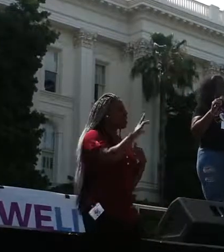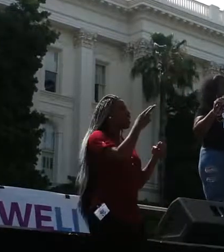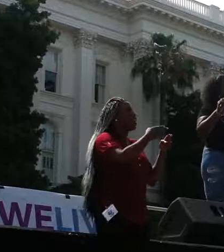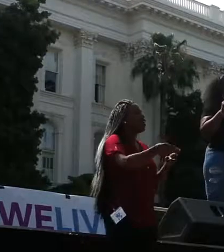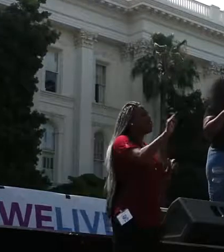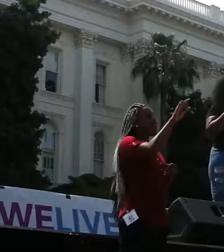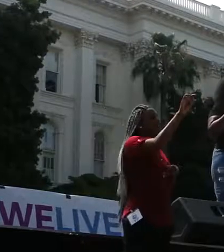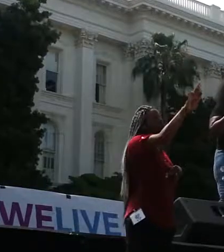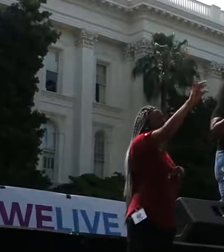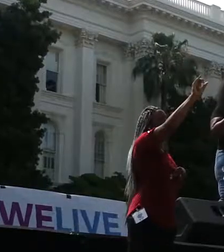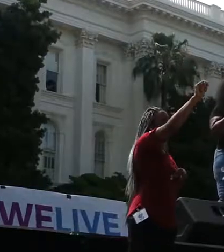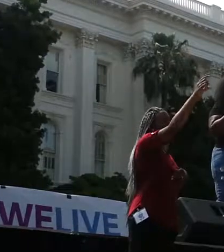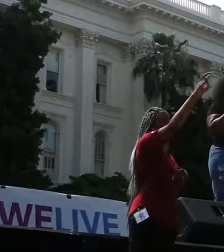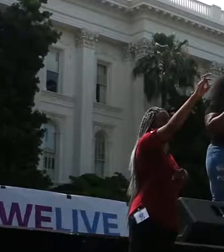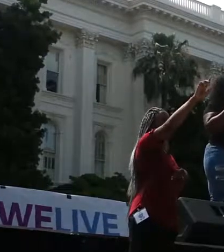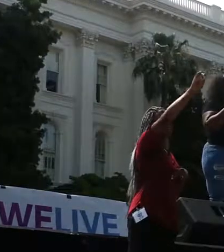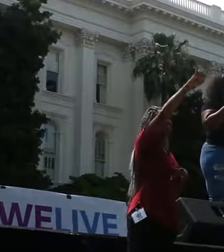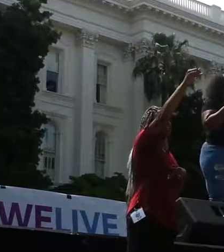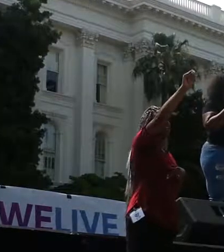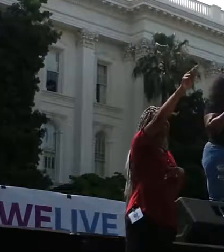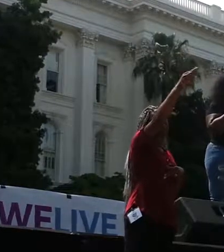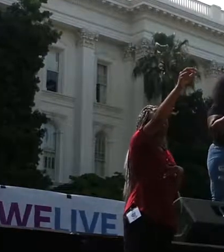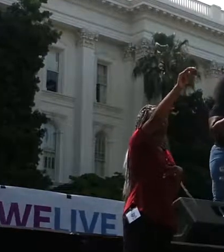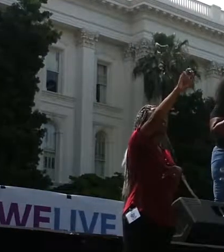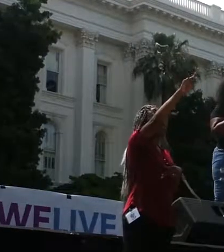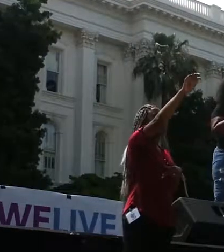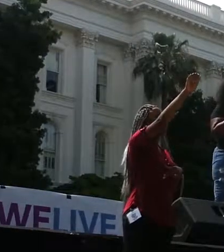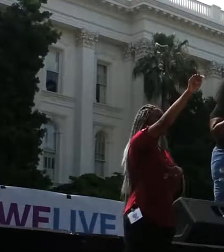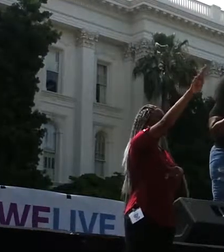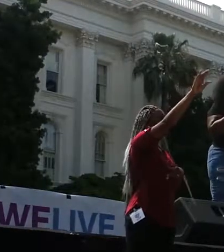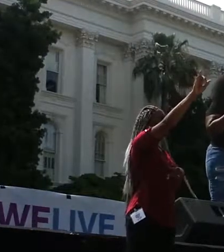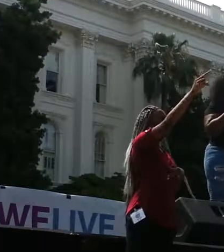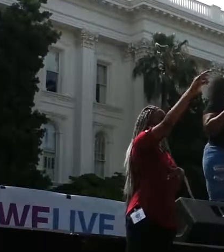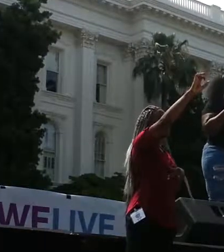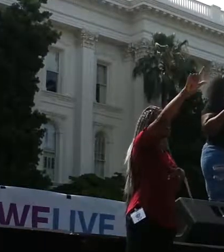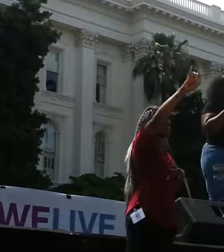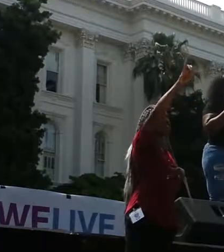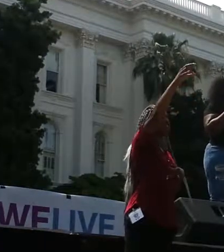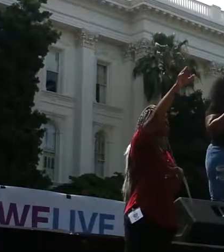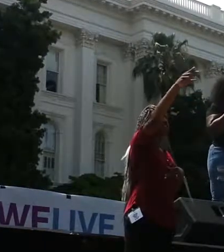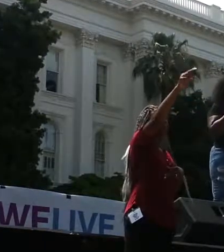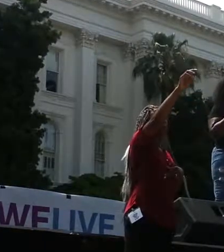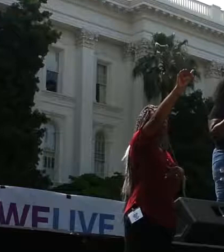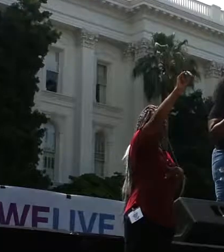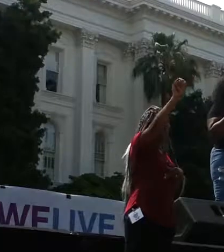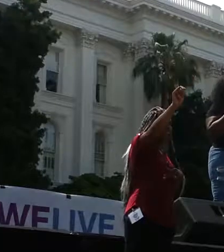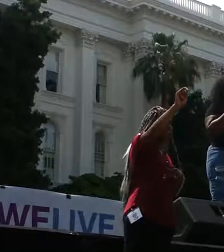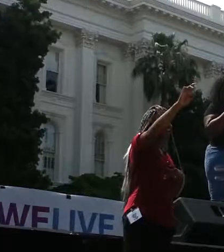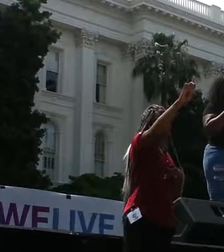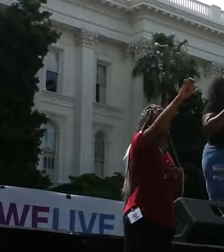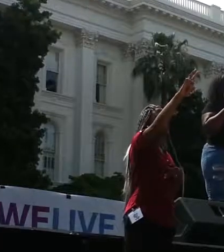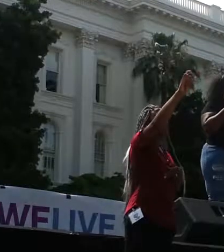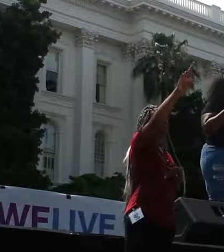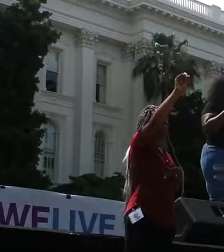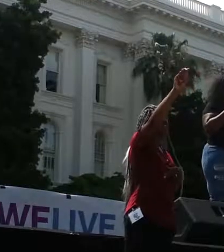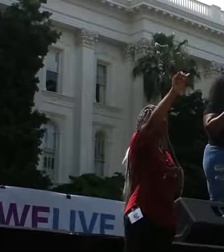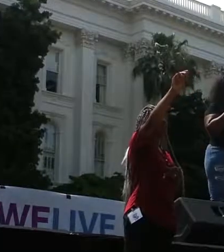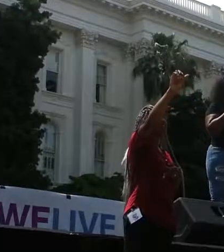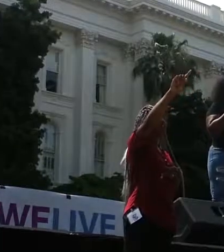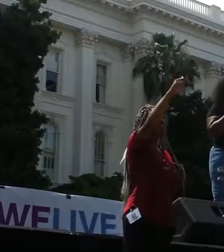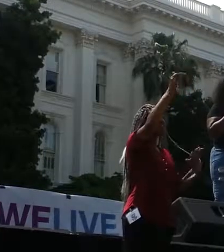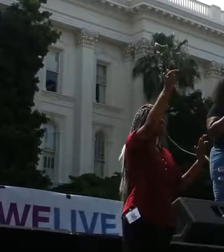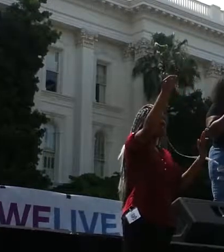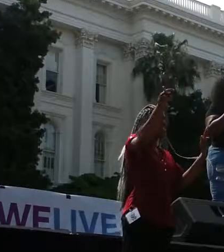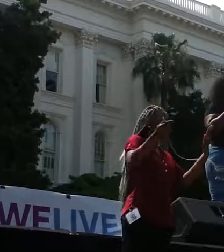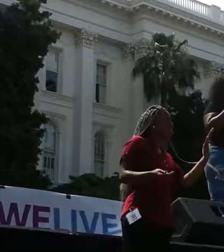Adrian Ludd, Dajon Fanon, Patricia Hill, Joseph Mann, Jason King, Xavier Yamakosi, Armani